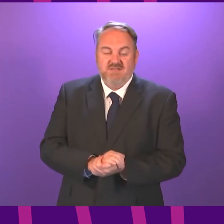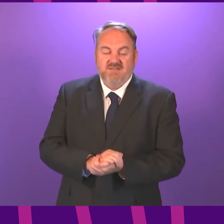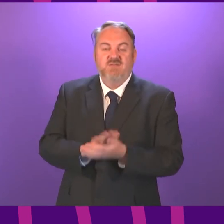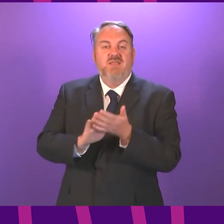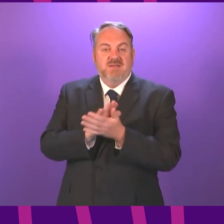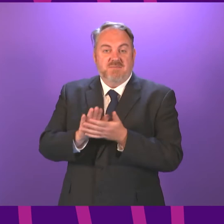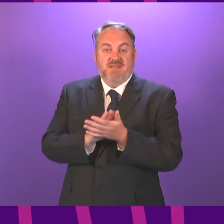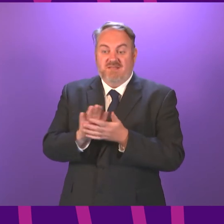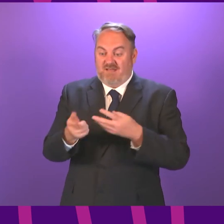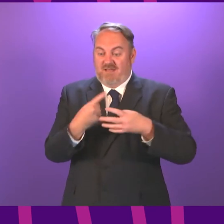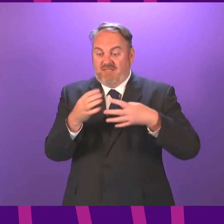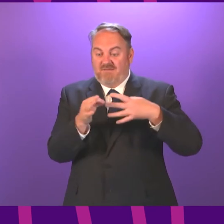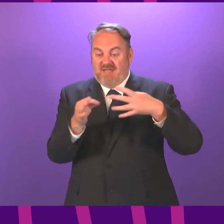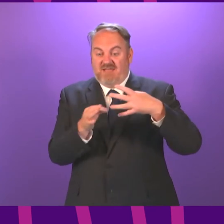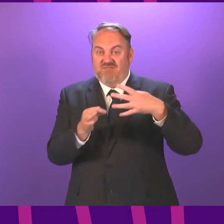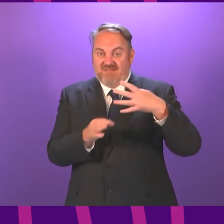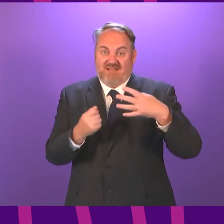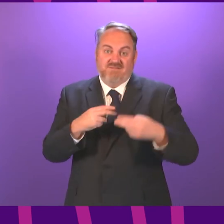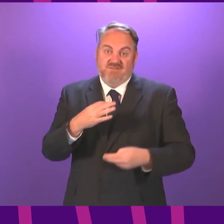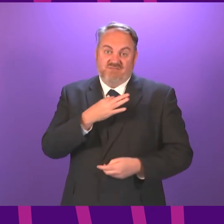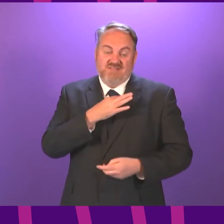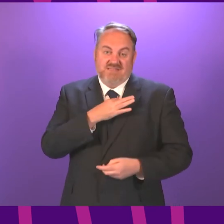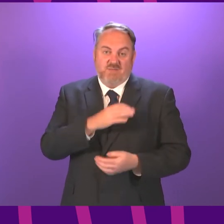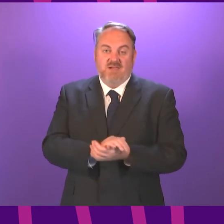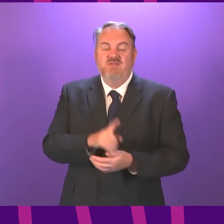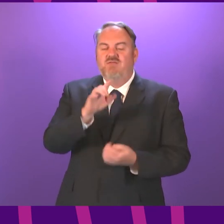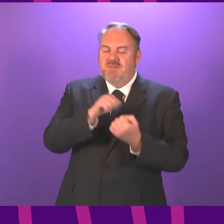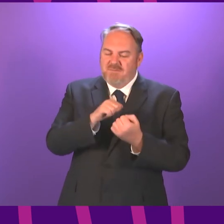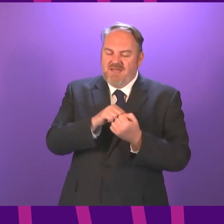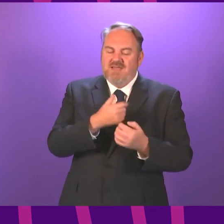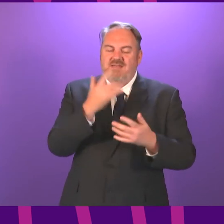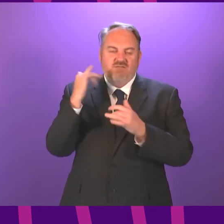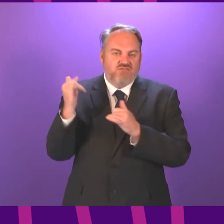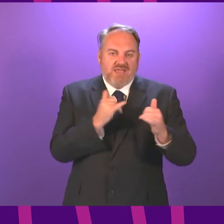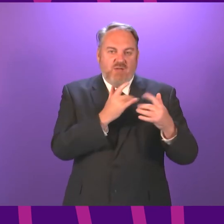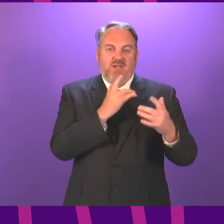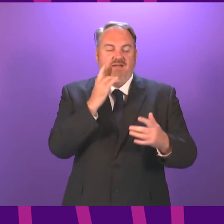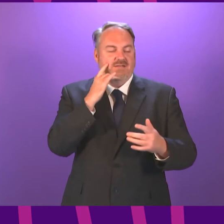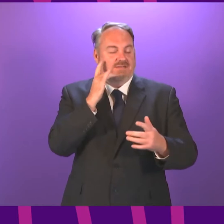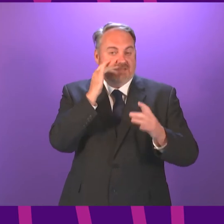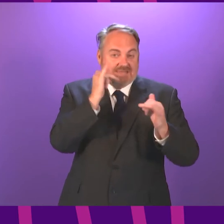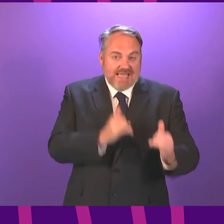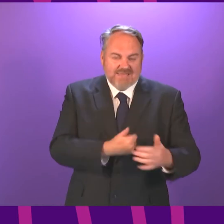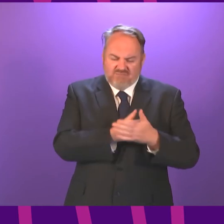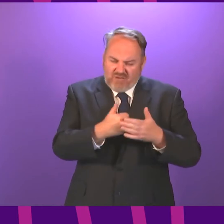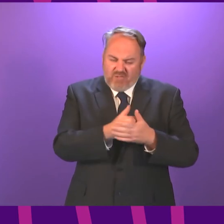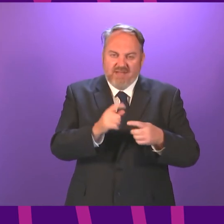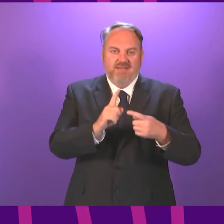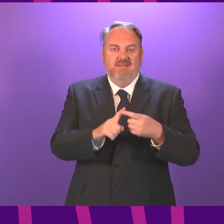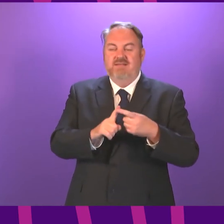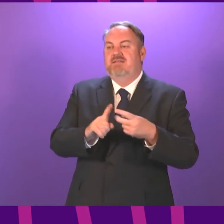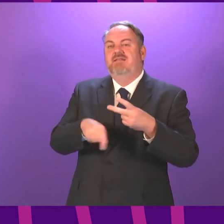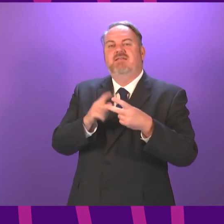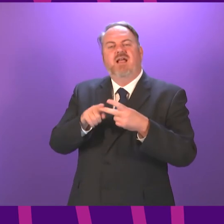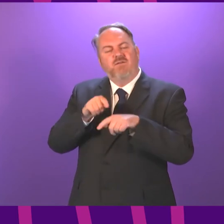of the virus. So in summary and conclusion, please get tested regularly, get vaccinated when you're asked to do so and continue to follow the public